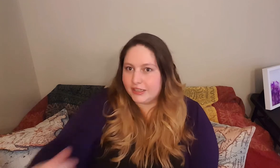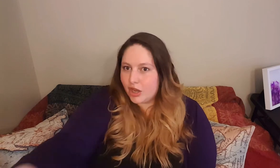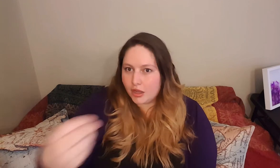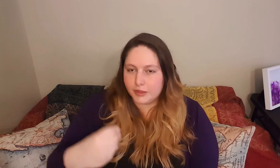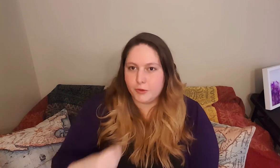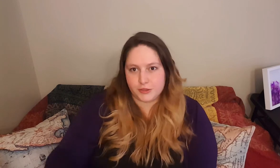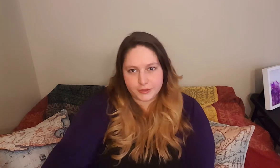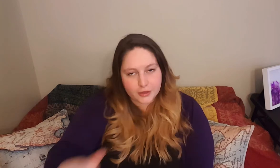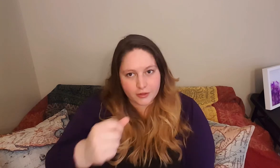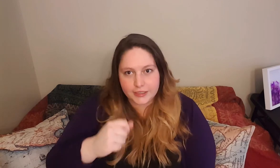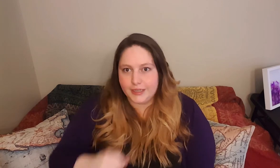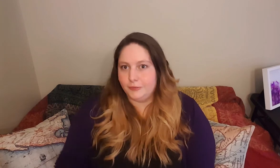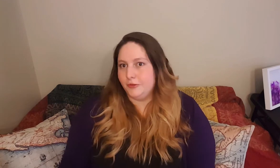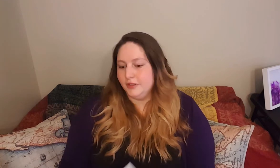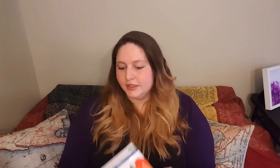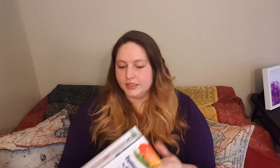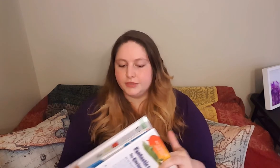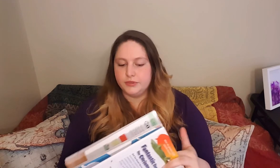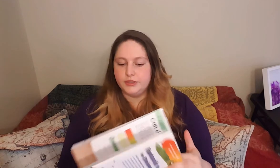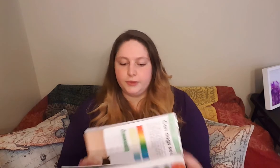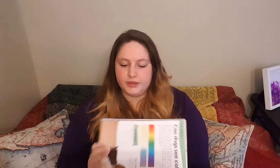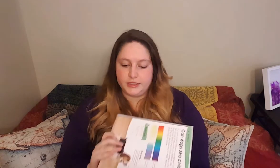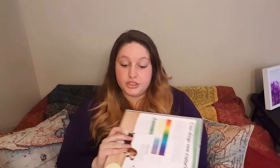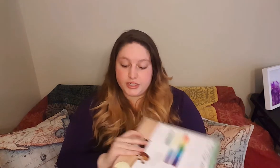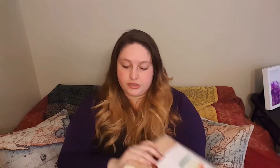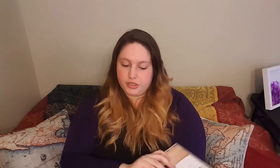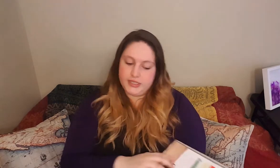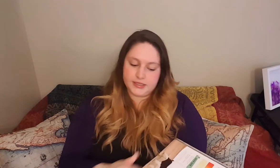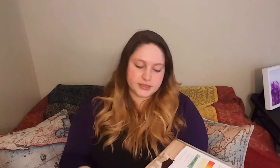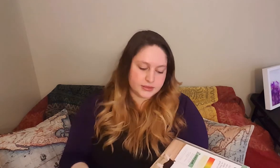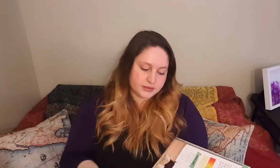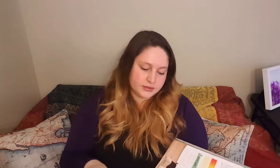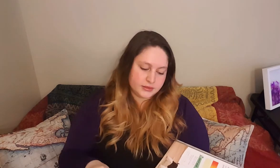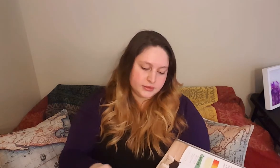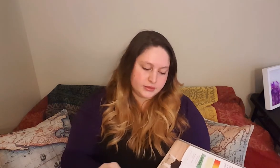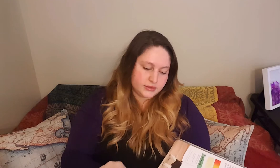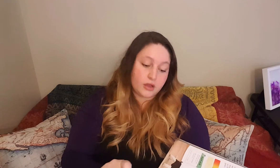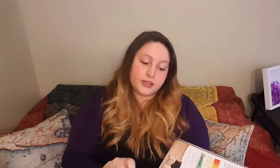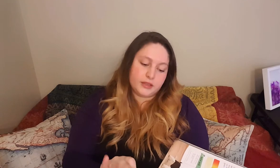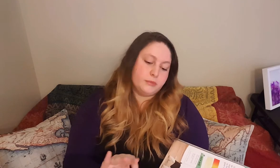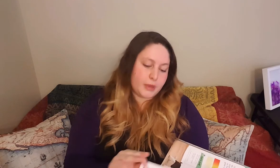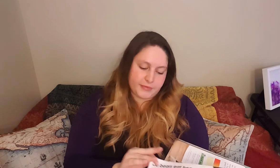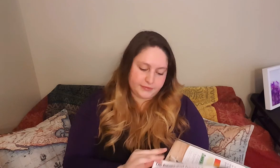that calling motion. Like you're calling an animal. That's really what the gesture is. Calling a puppy.